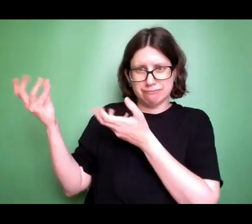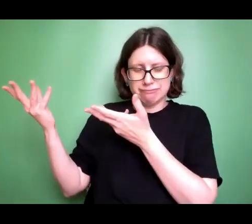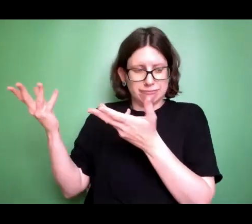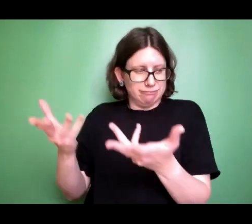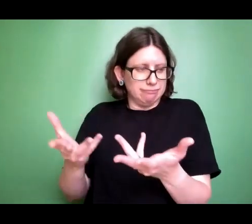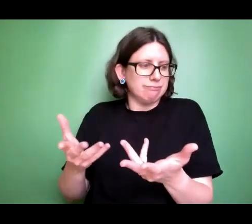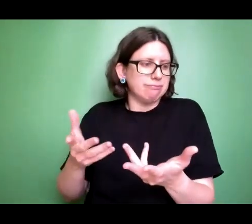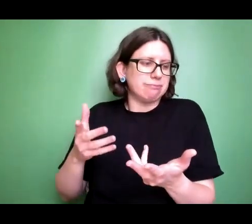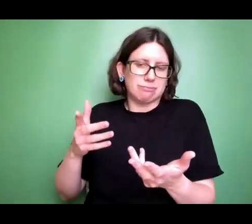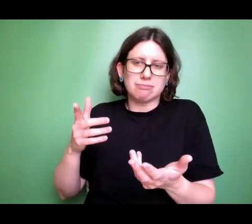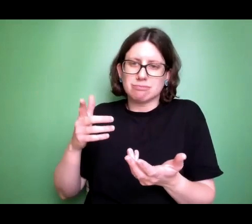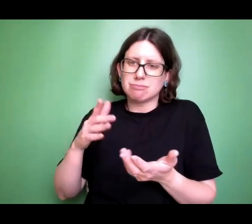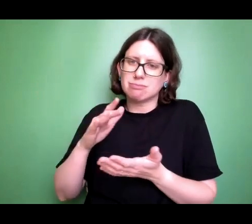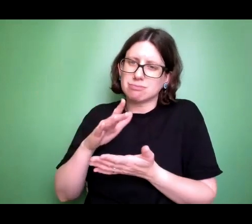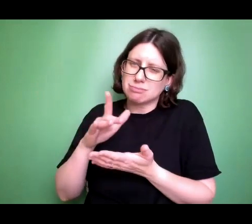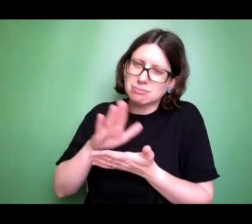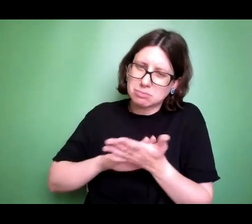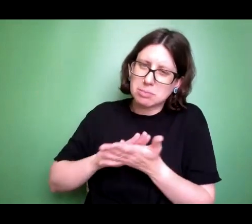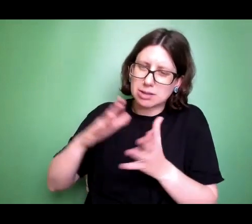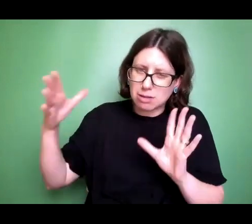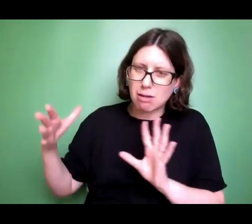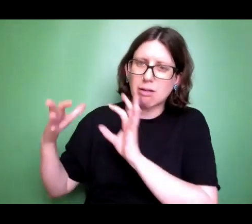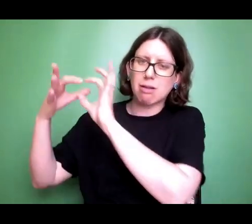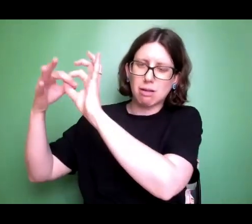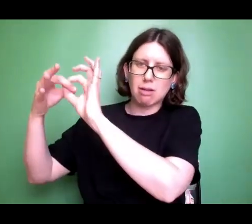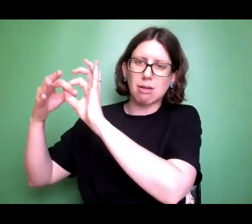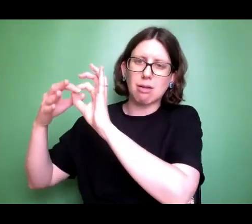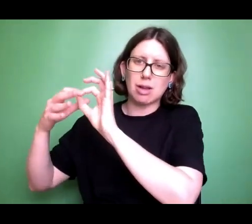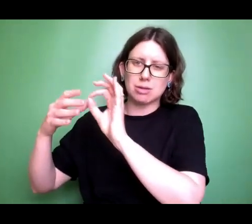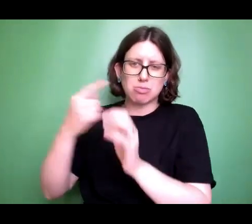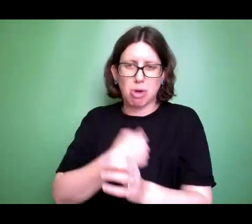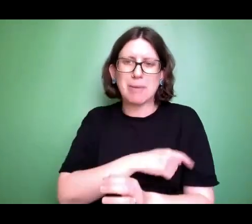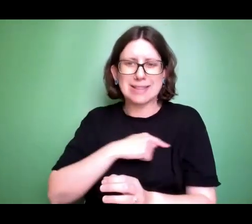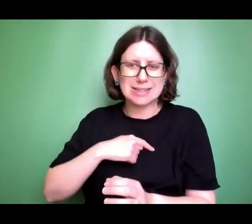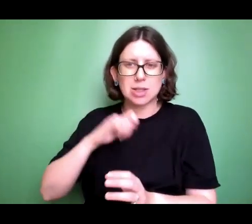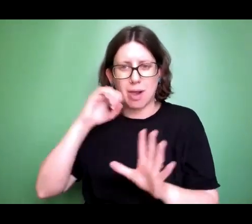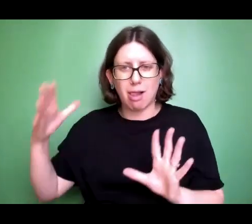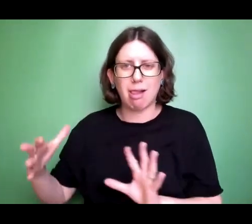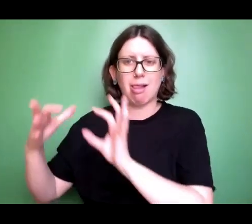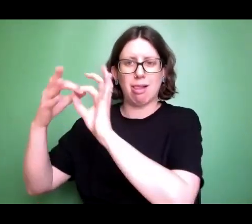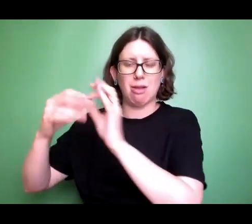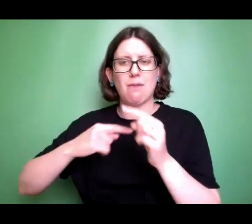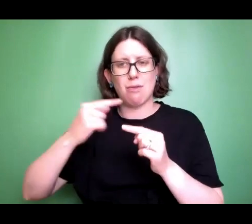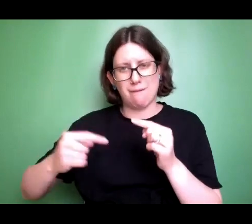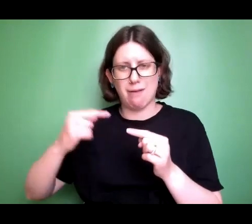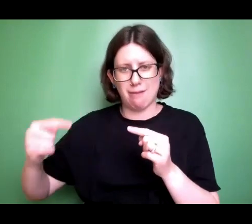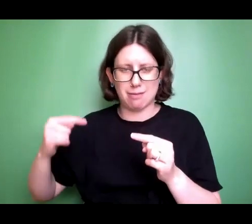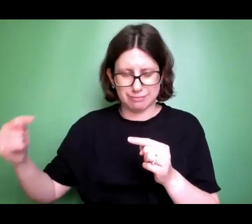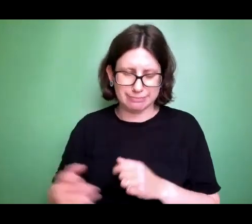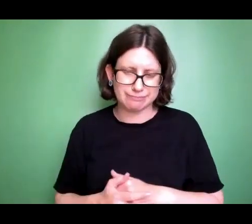sure that his love is for you? Because you can receive it today. Shall we pray?